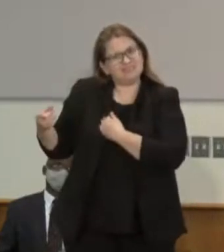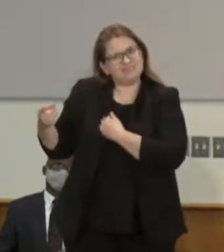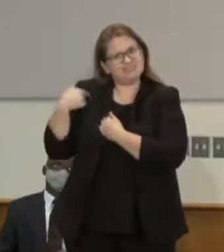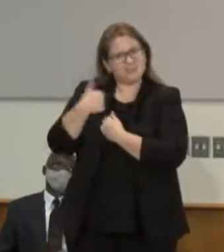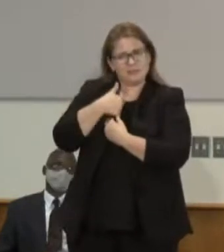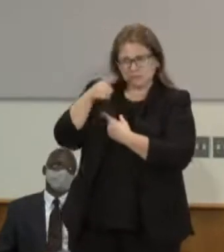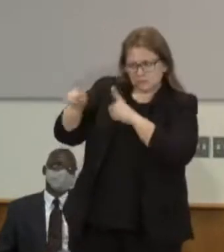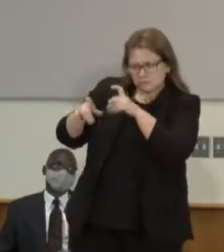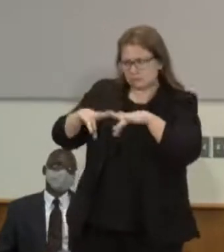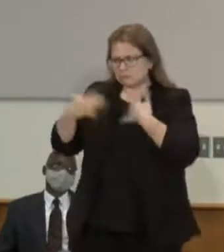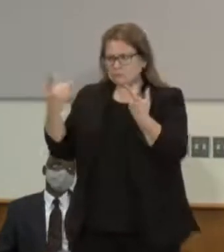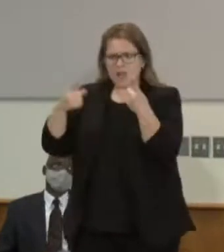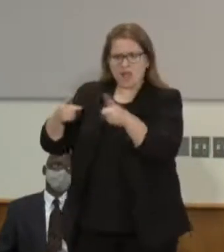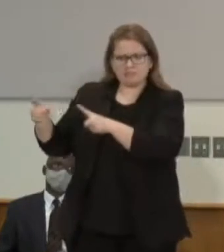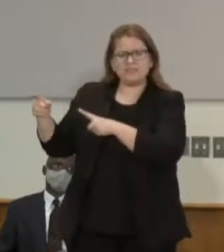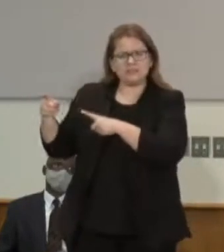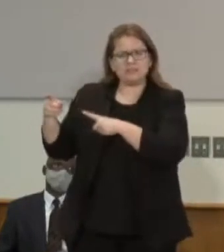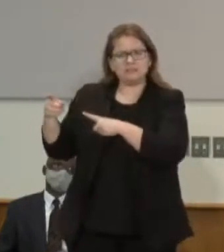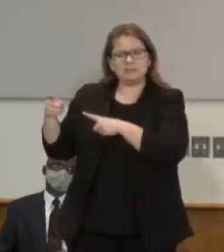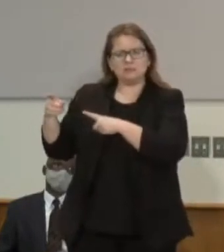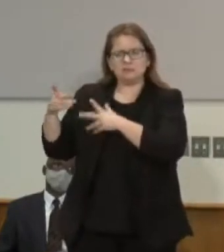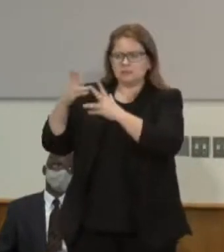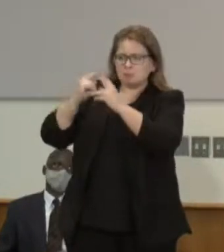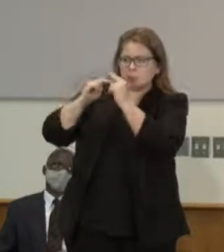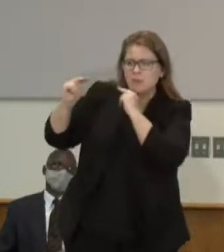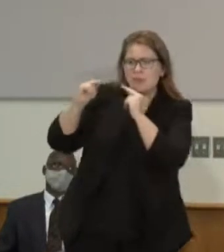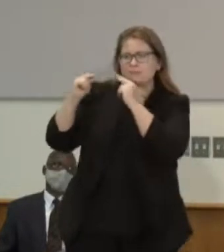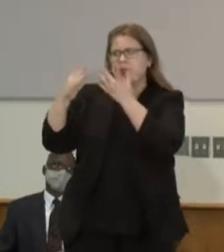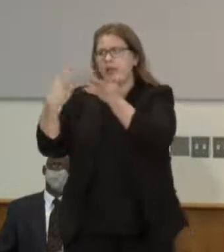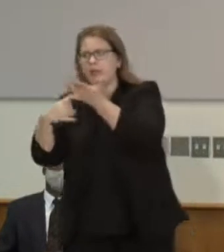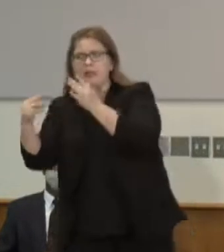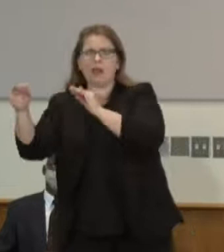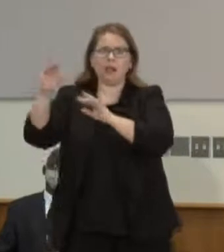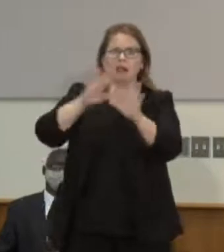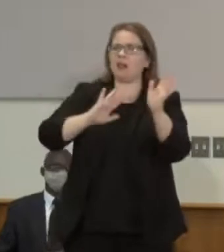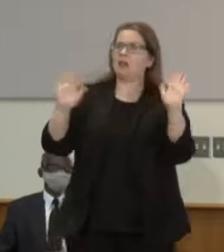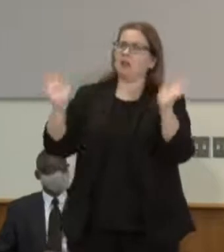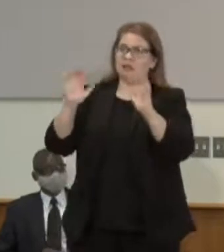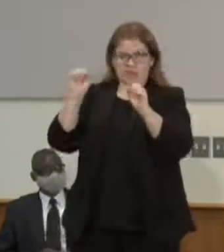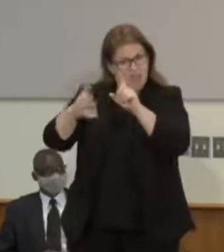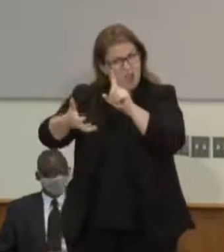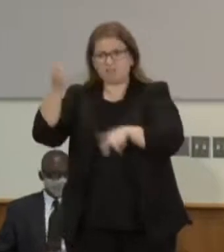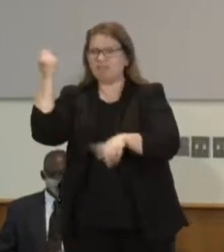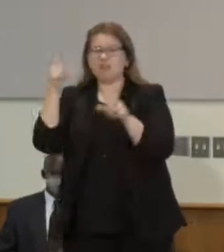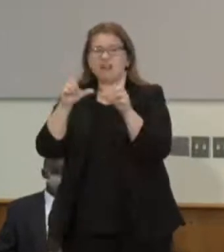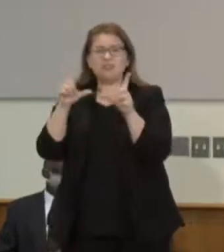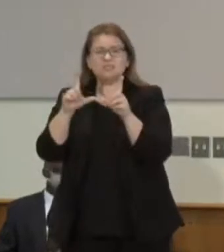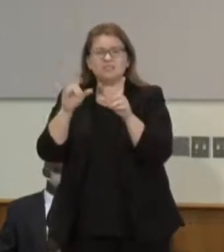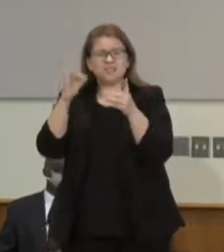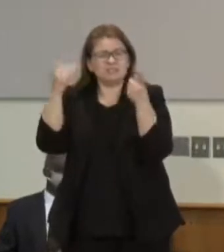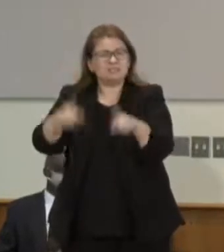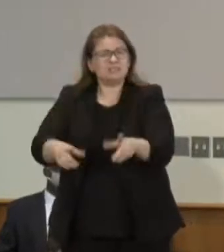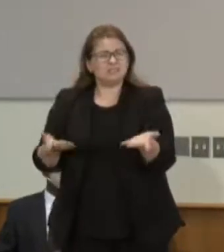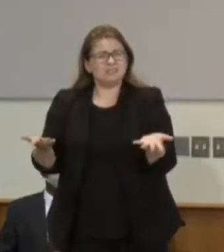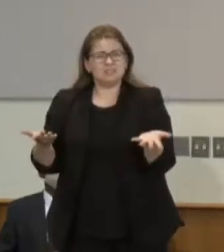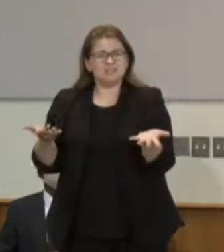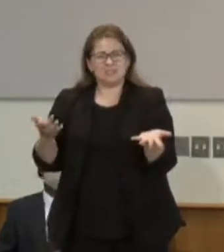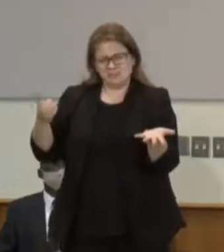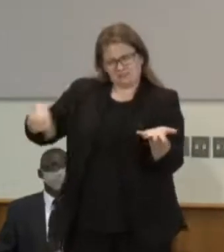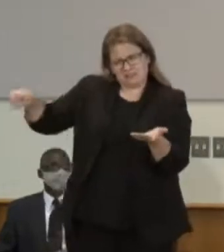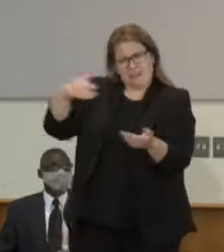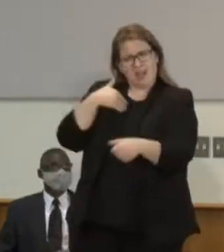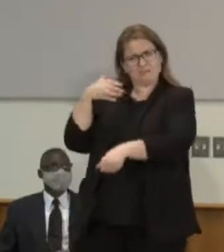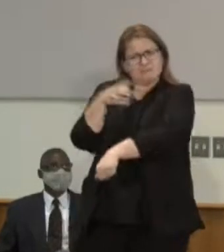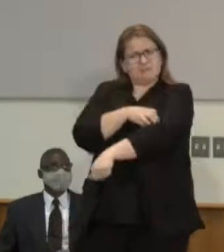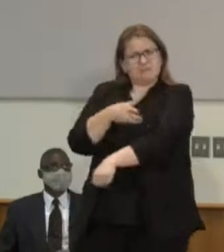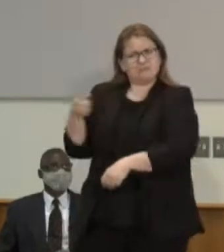you cannot bargain away what the state says is part of your license obligations and so so we're